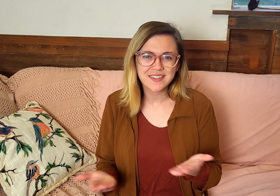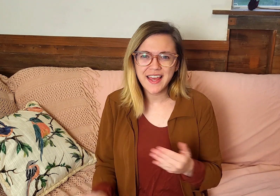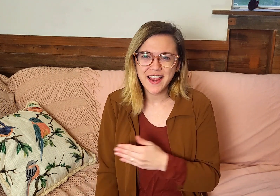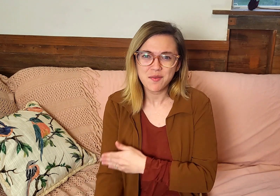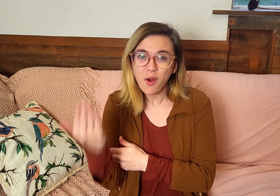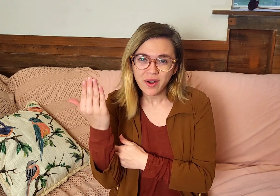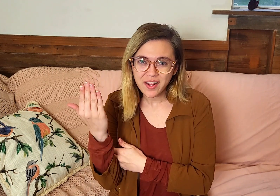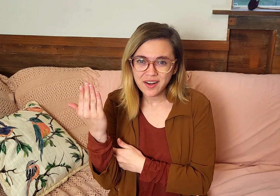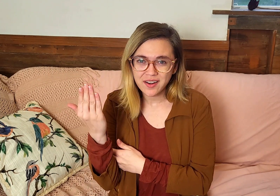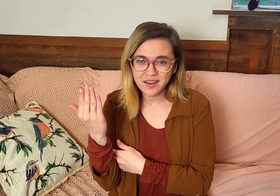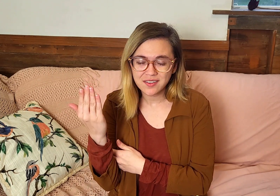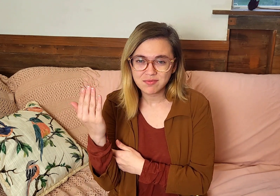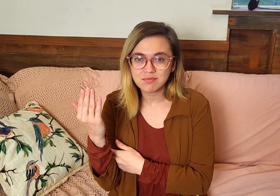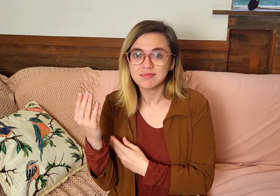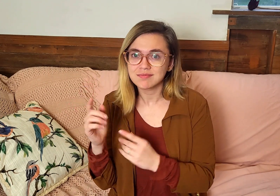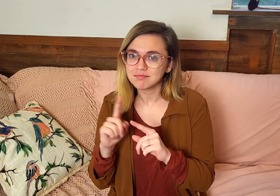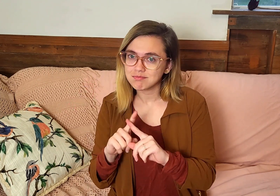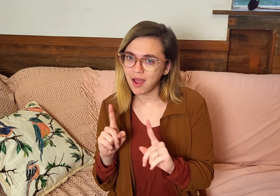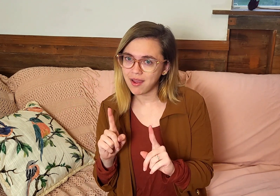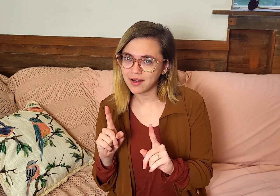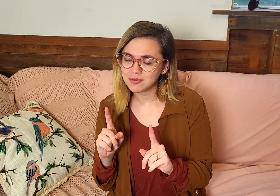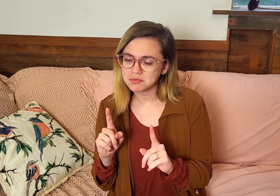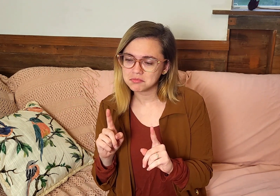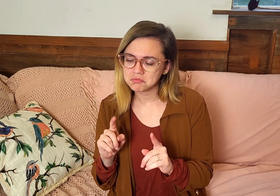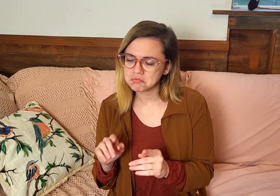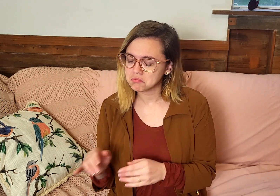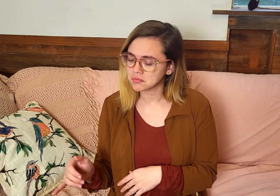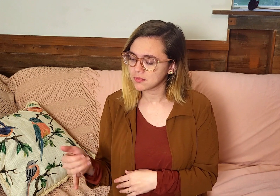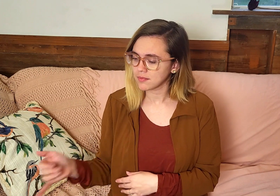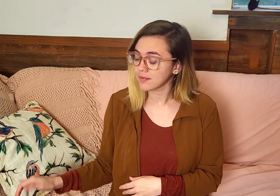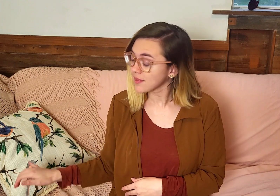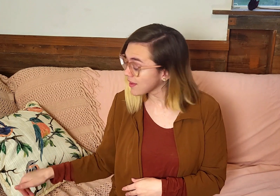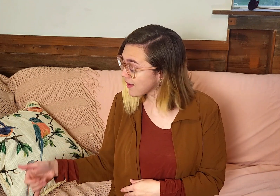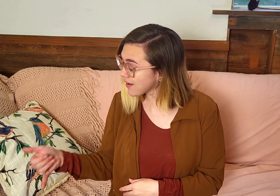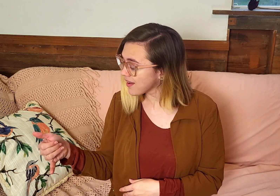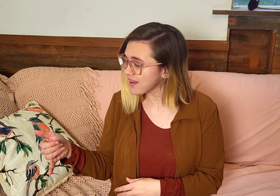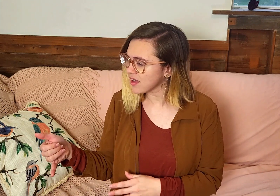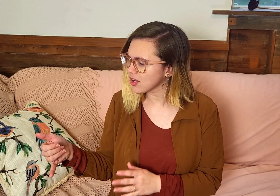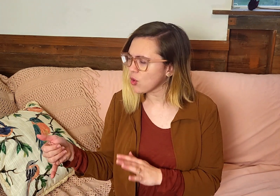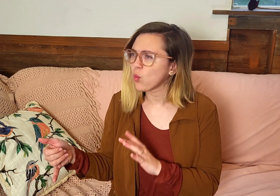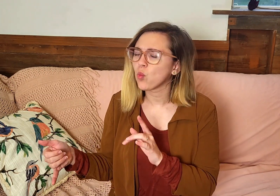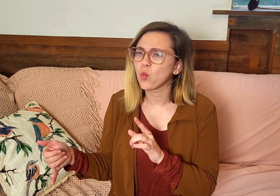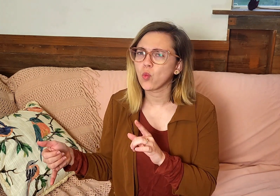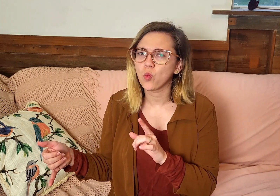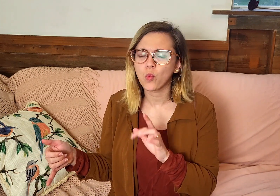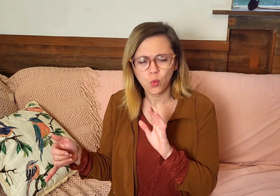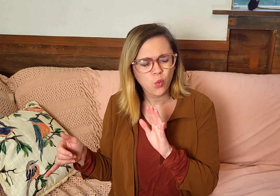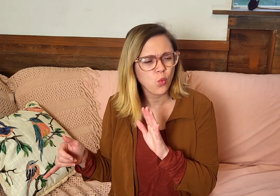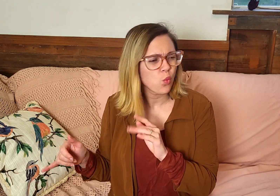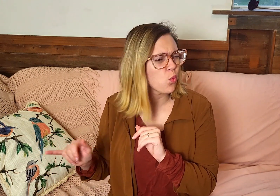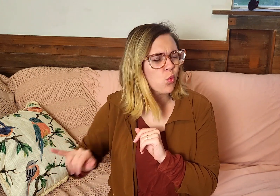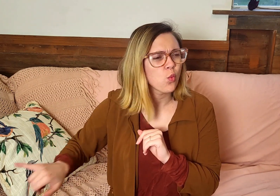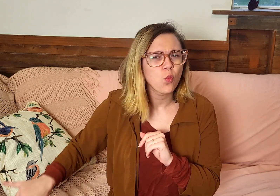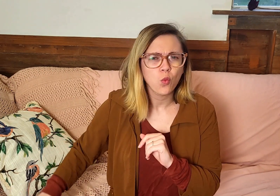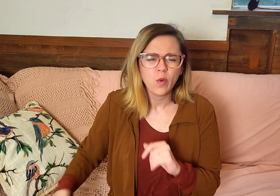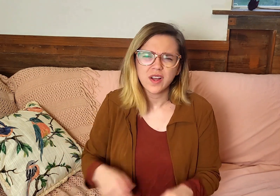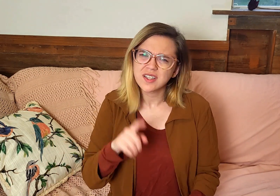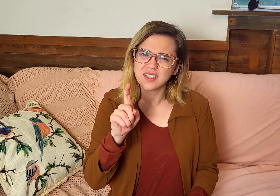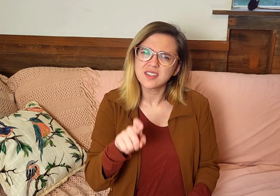heartbreak first thing in the morning. However, if you pick up your phone and you're like, oh, wait, I need to set that down.